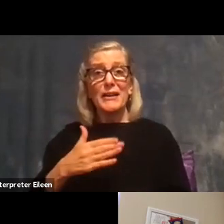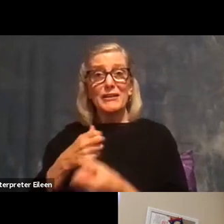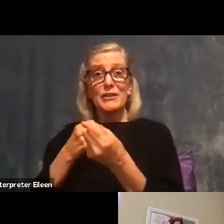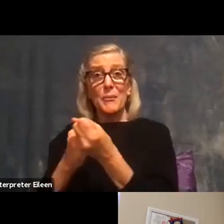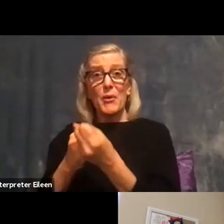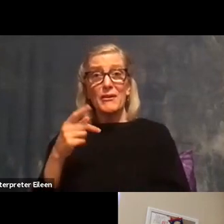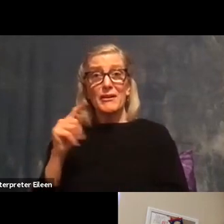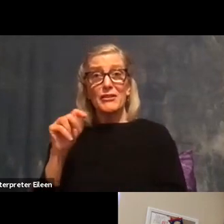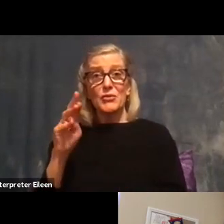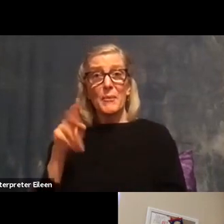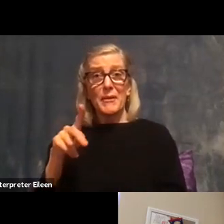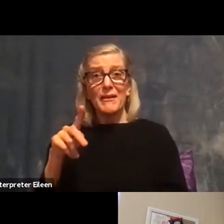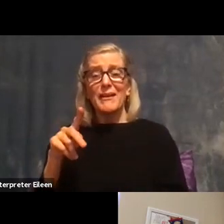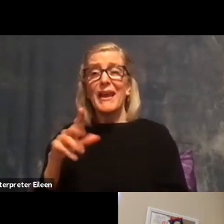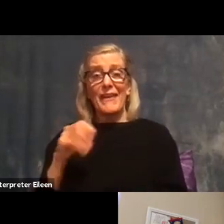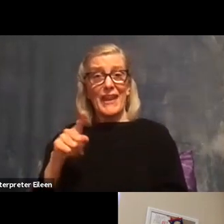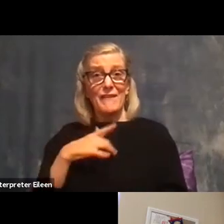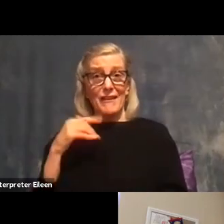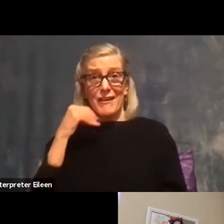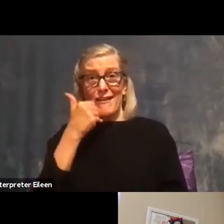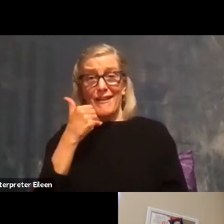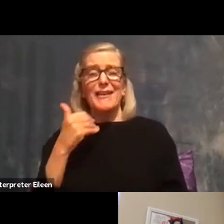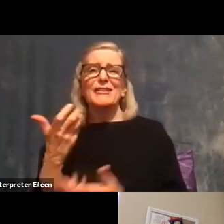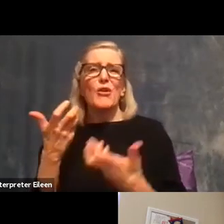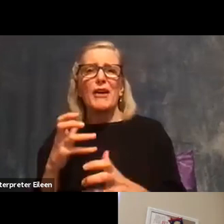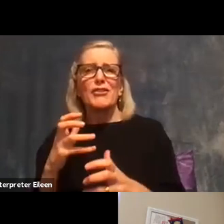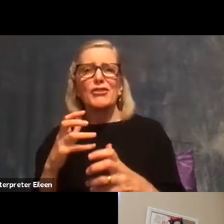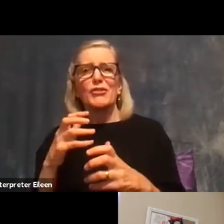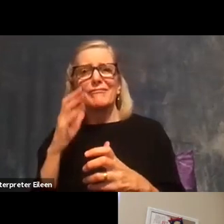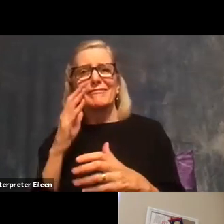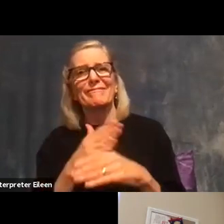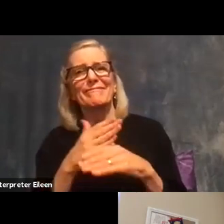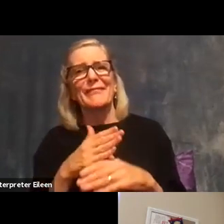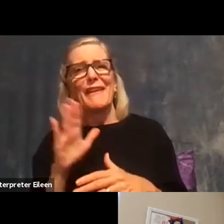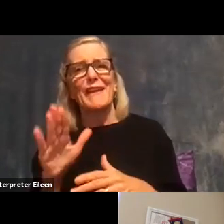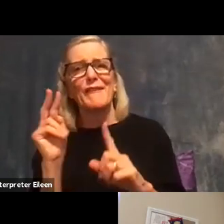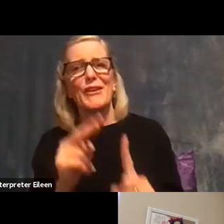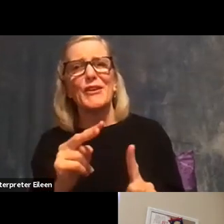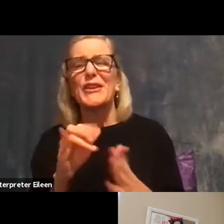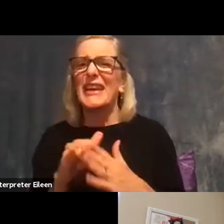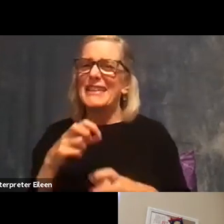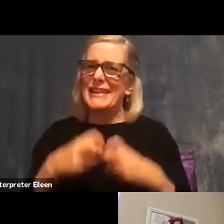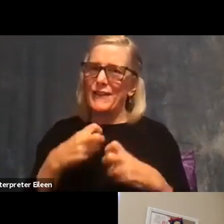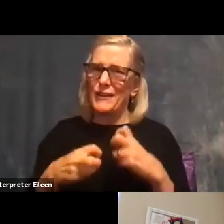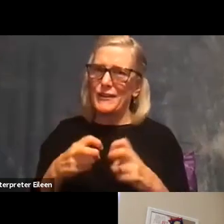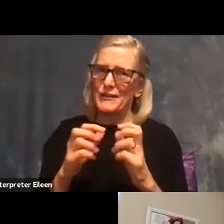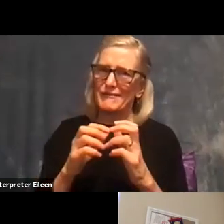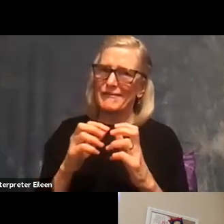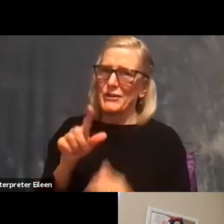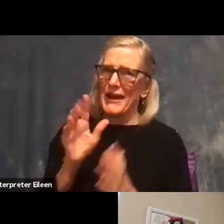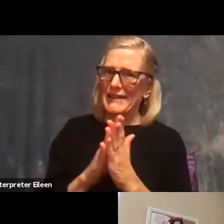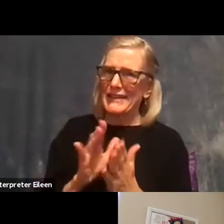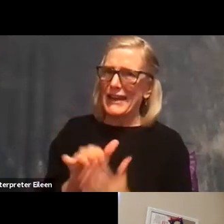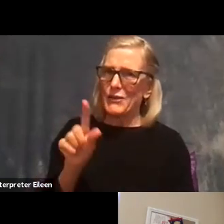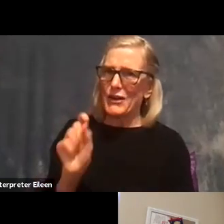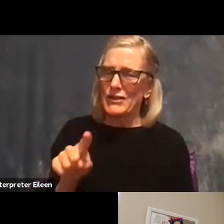to tell you that they were purposely misleading or embarrassed of their vote choice. So it's a really difficult question to get at, and especially any sort of